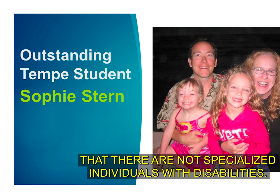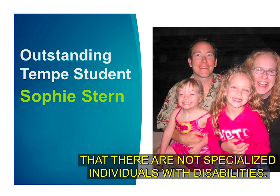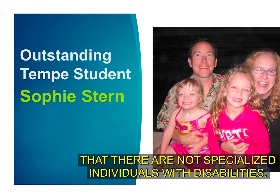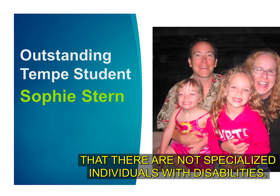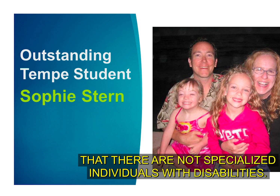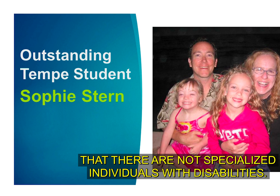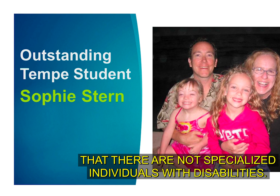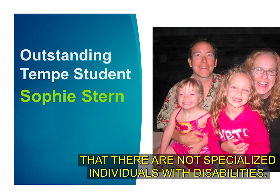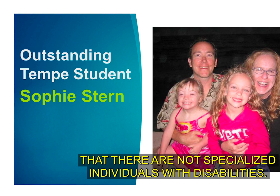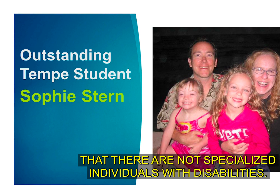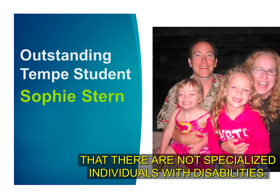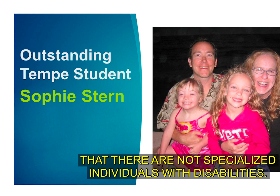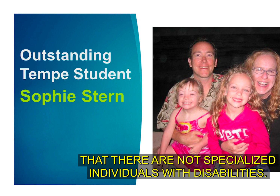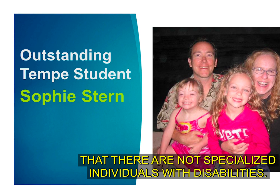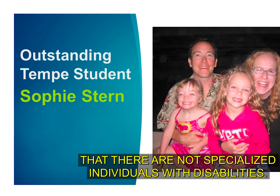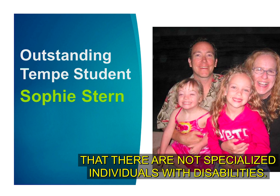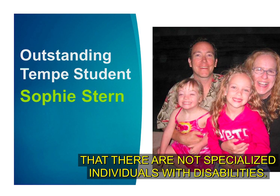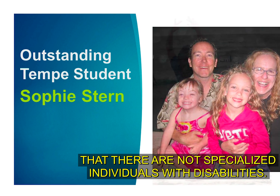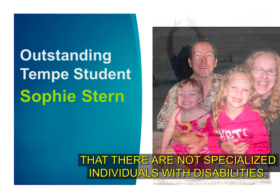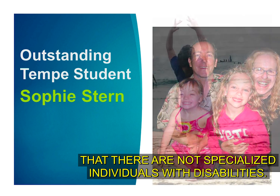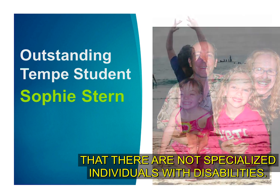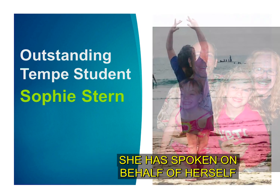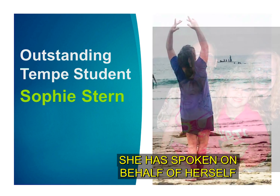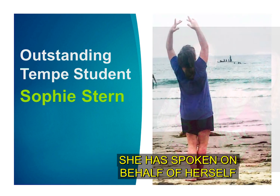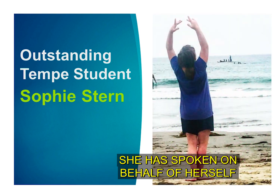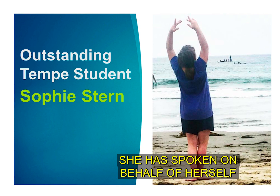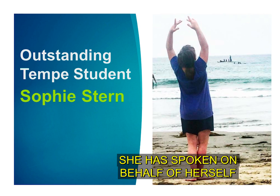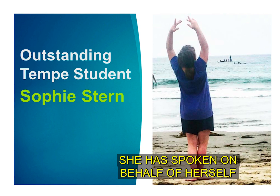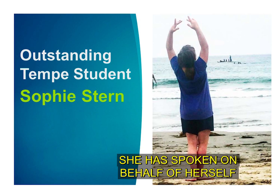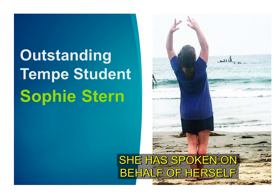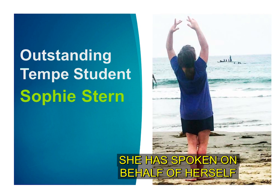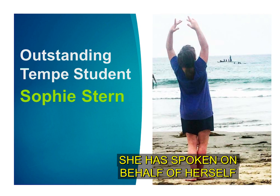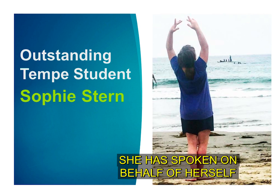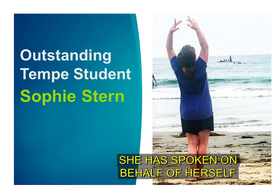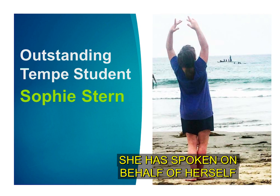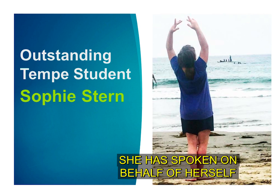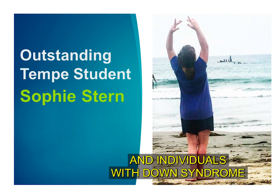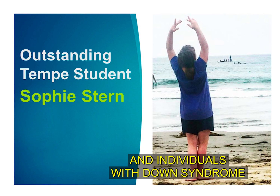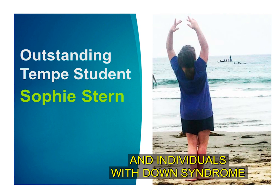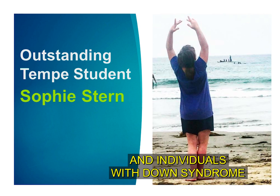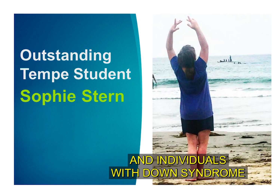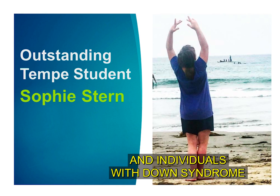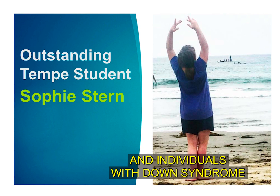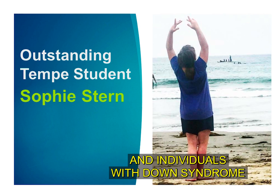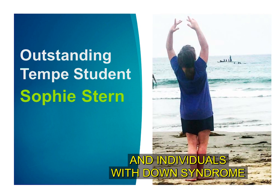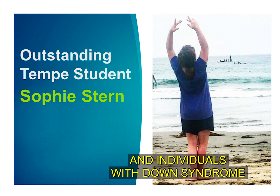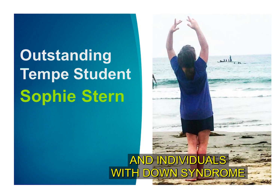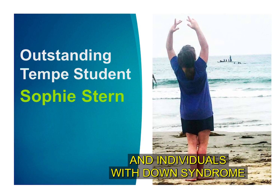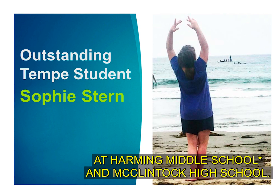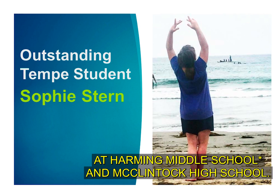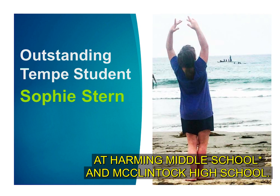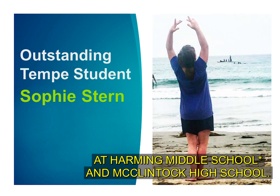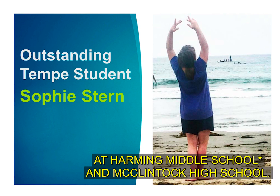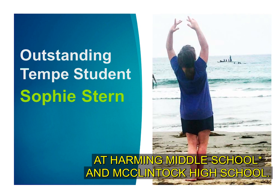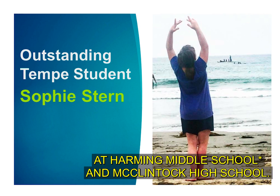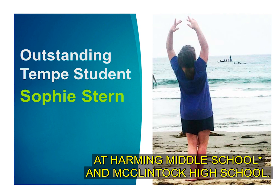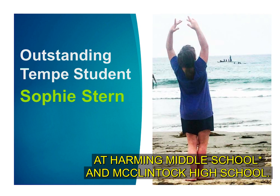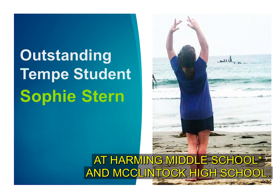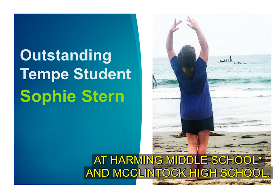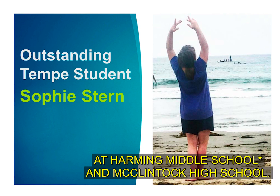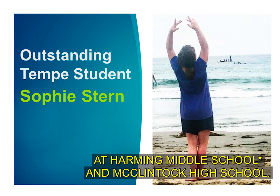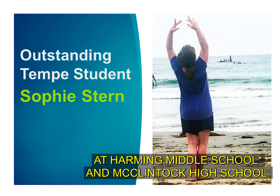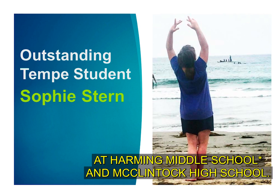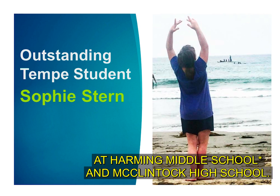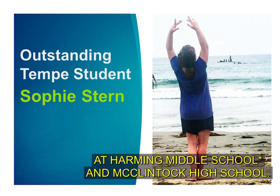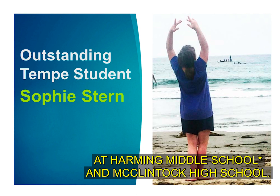individuals within with disabilities she has spoken on behalf of herself and individuals with down syndrome at conley middle